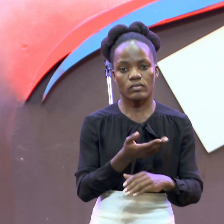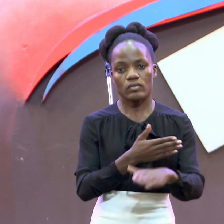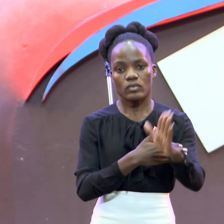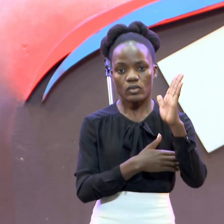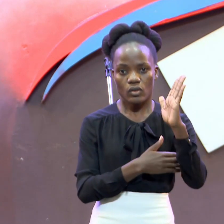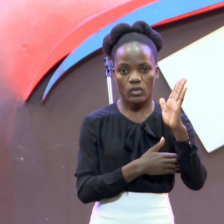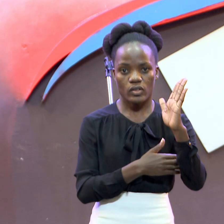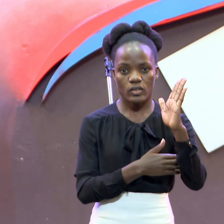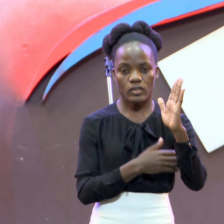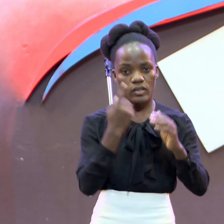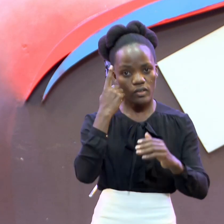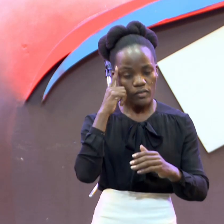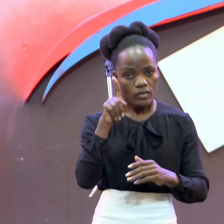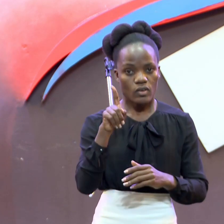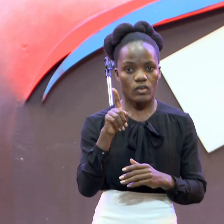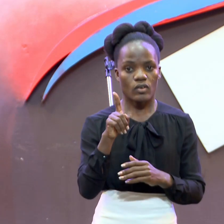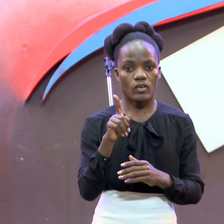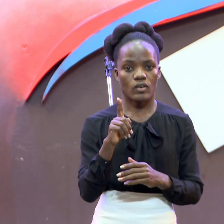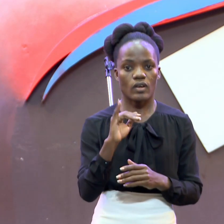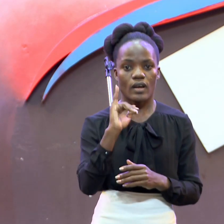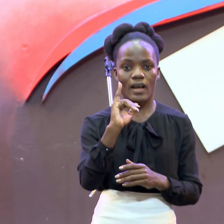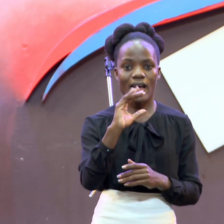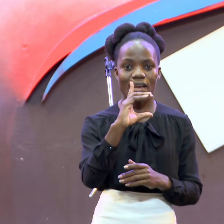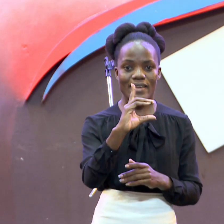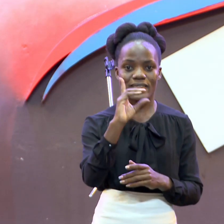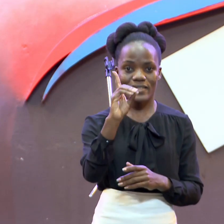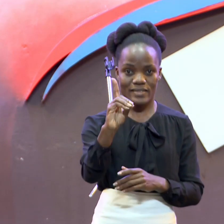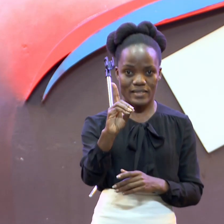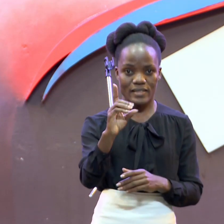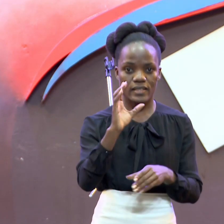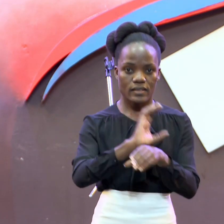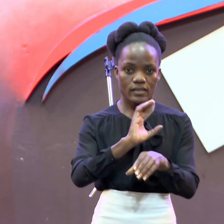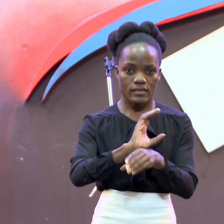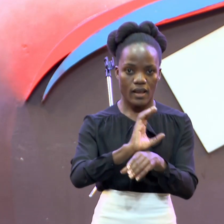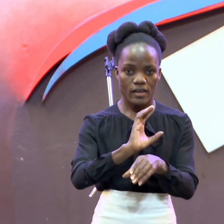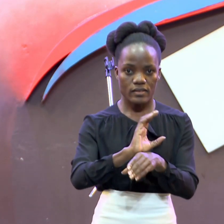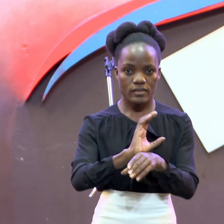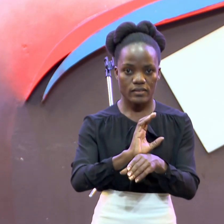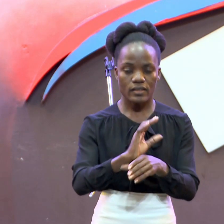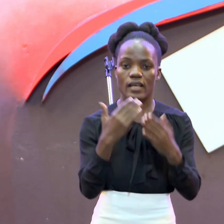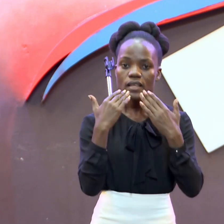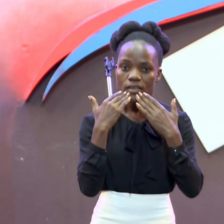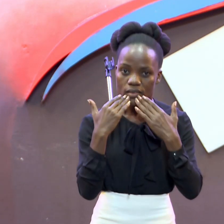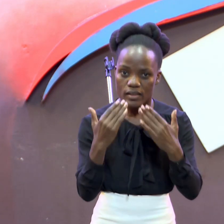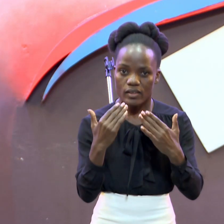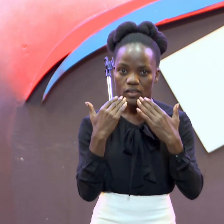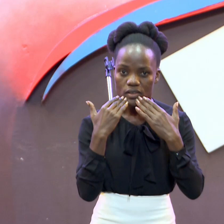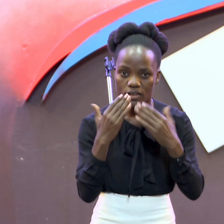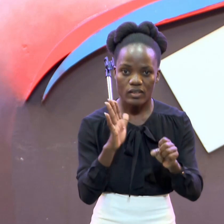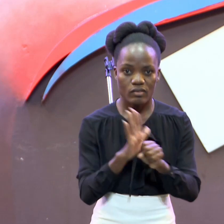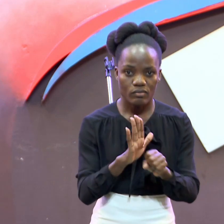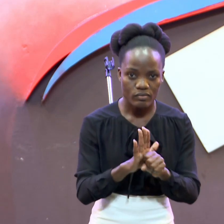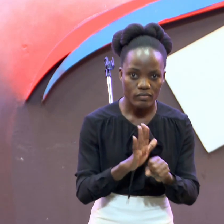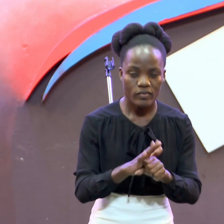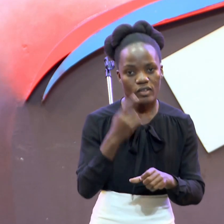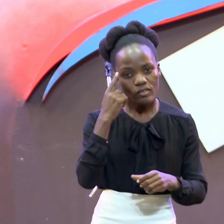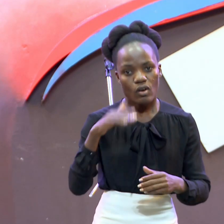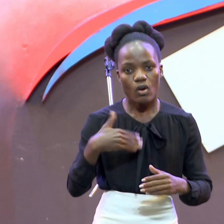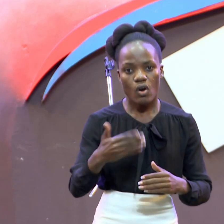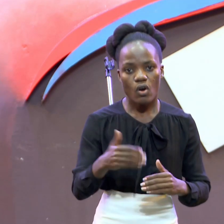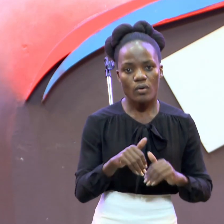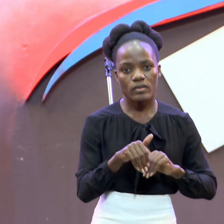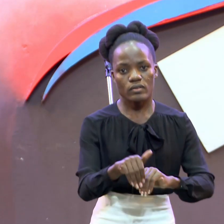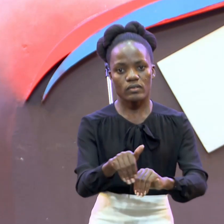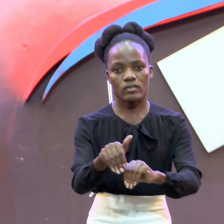Kuluwa Ekanisa Emanuel Church Mwebale Nyo Okusigala Gamuagala